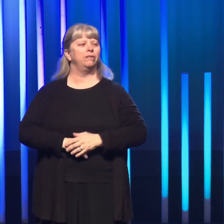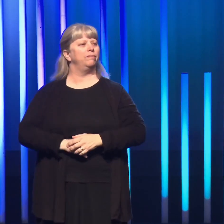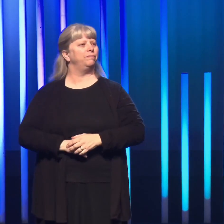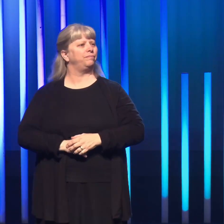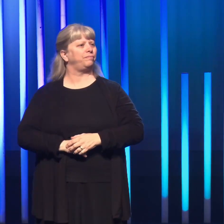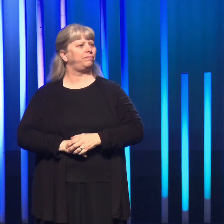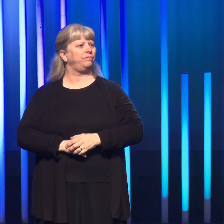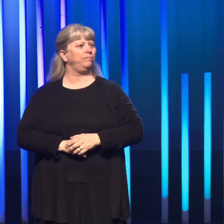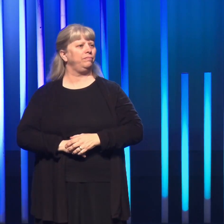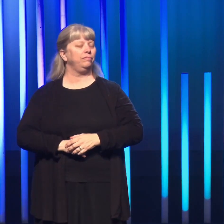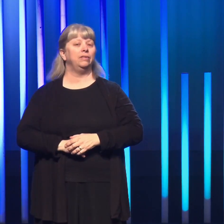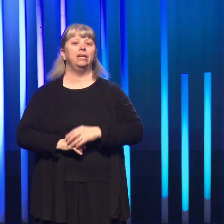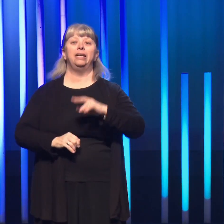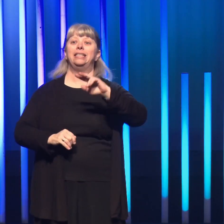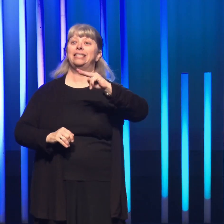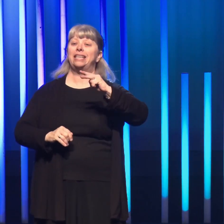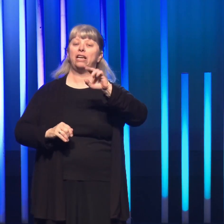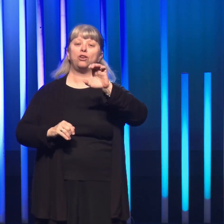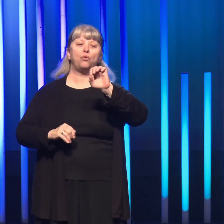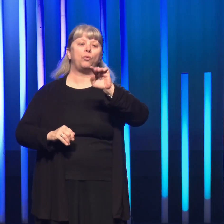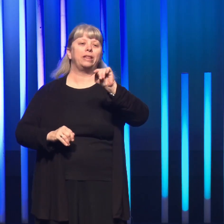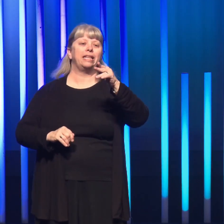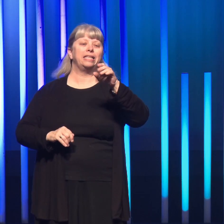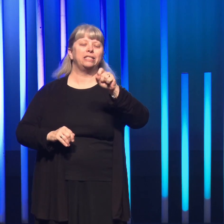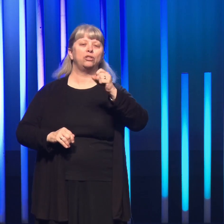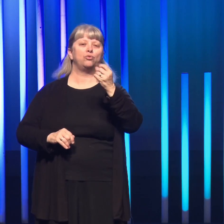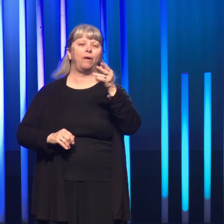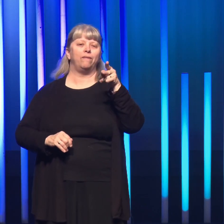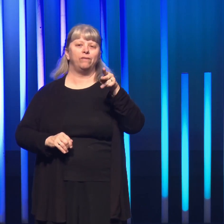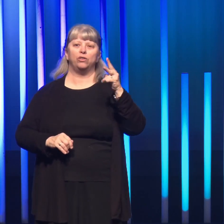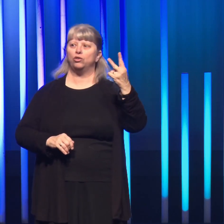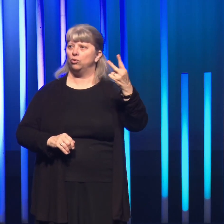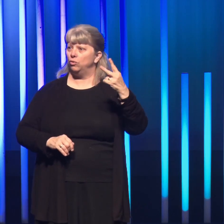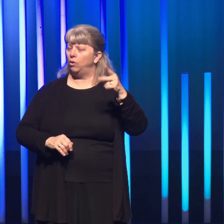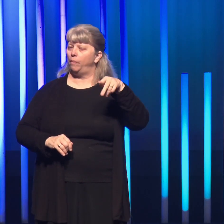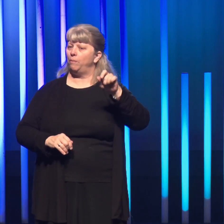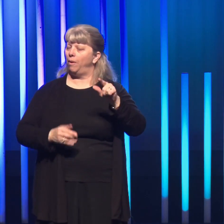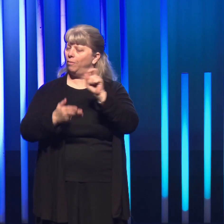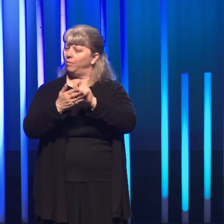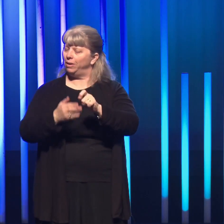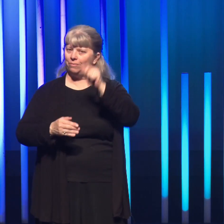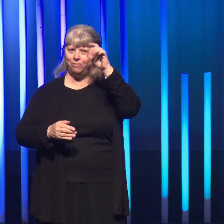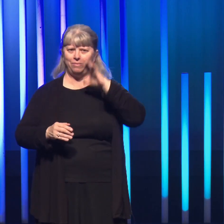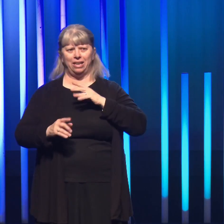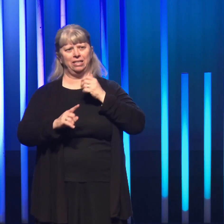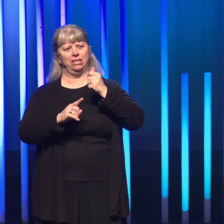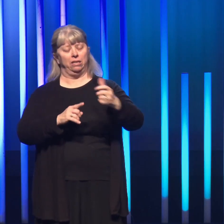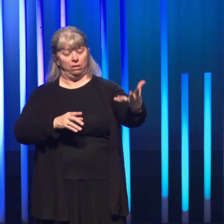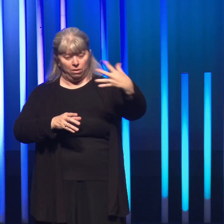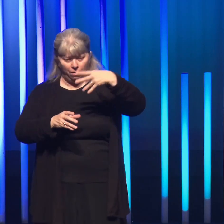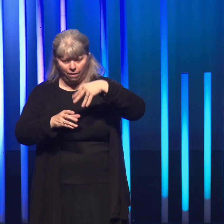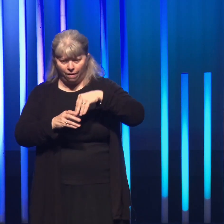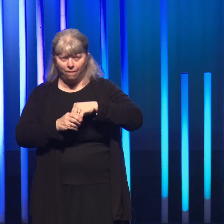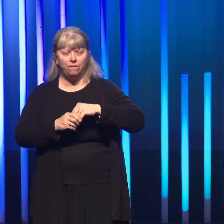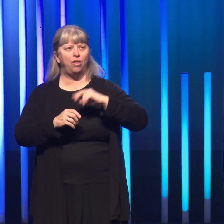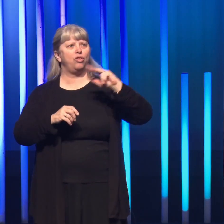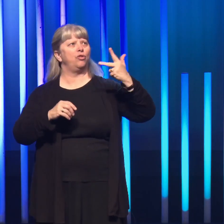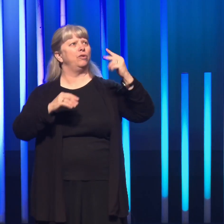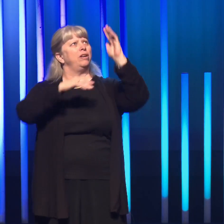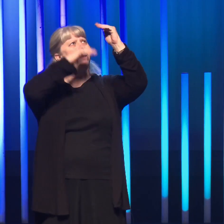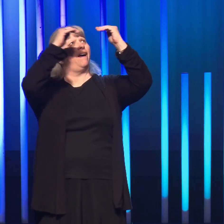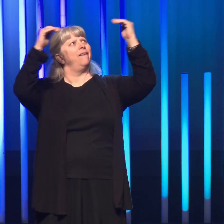In 2 Corinthians 12 2, Paul writes about a man he knew who was caught up into the third heaven.